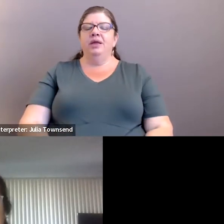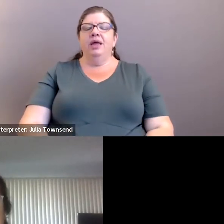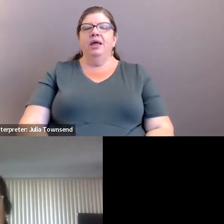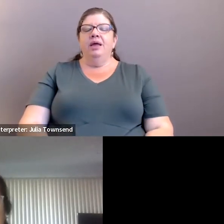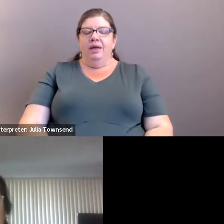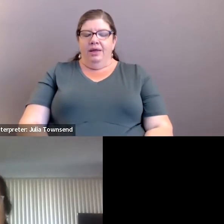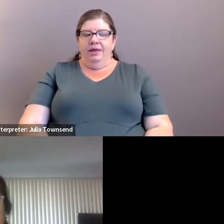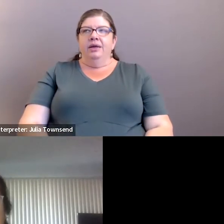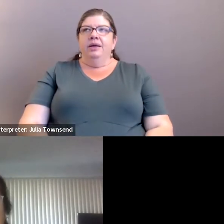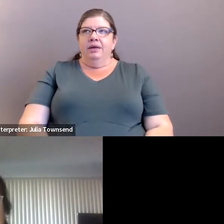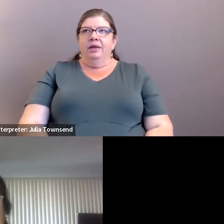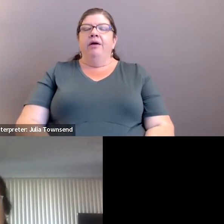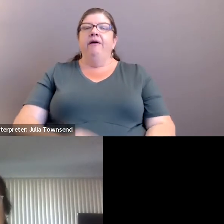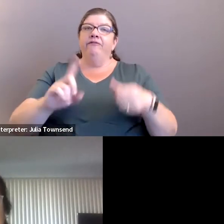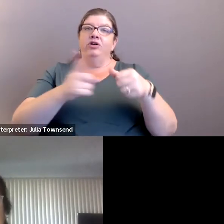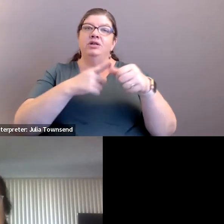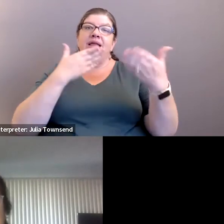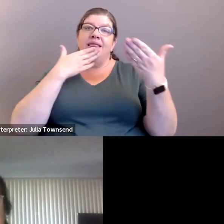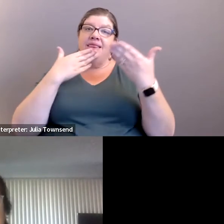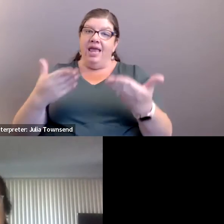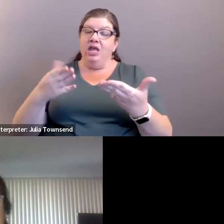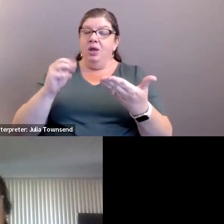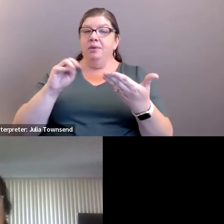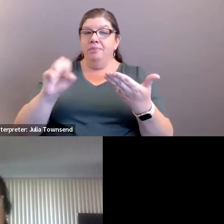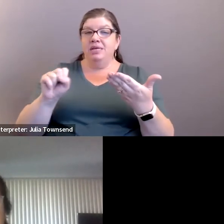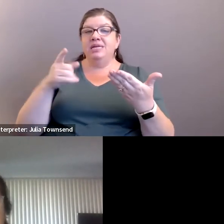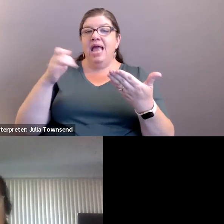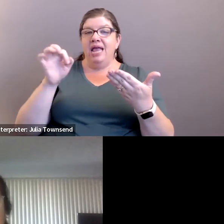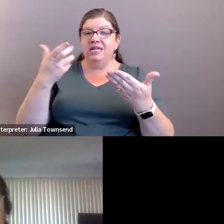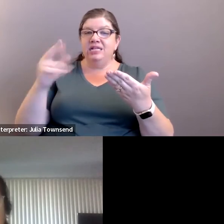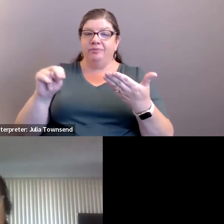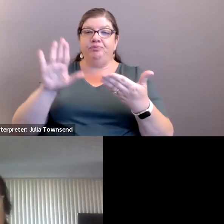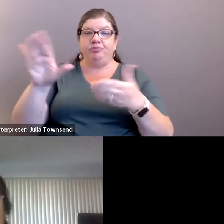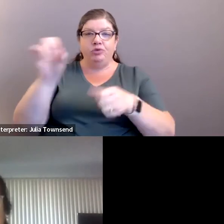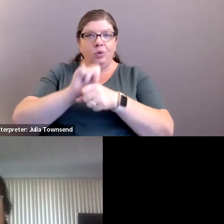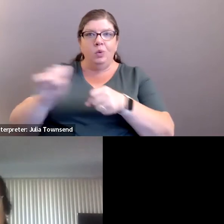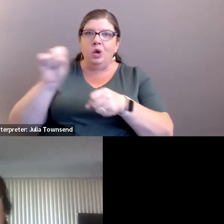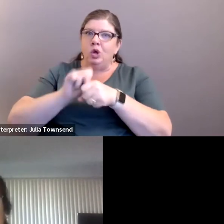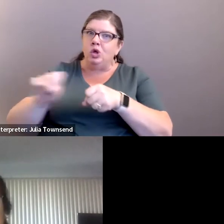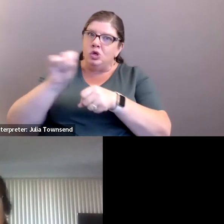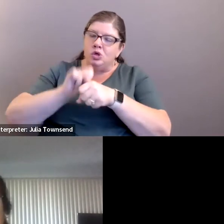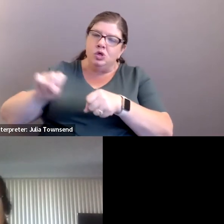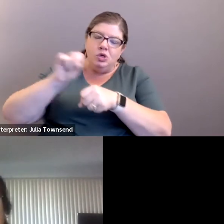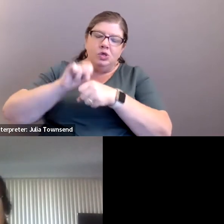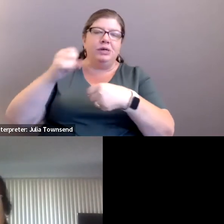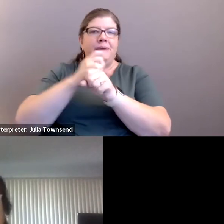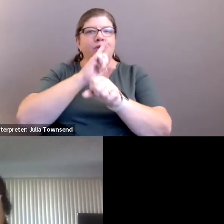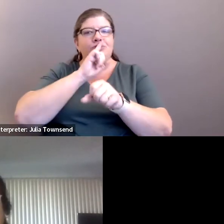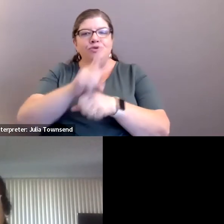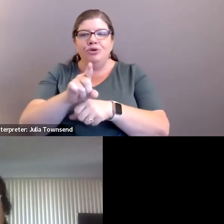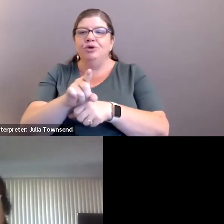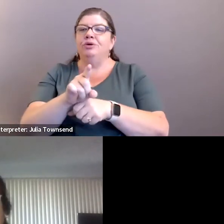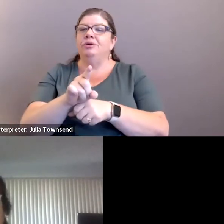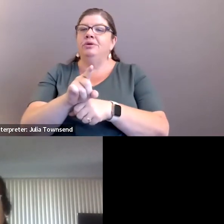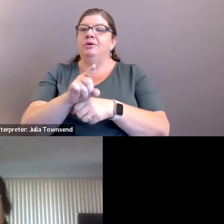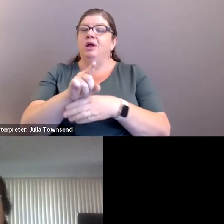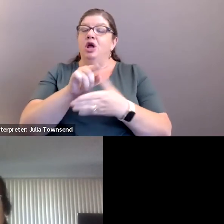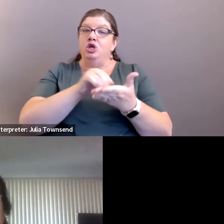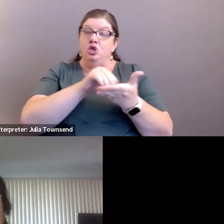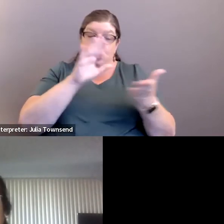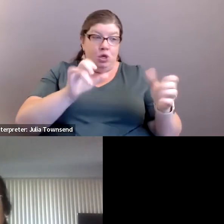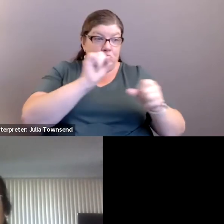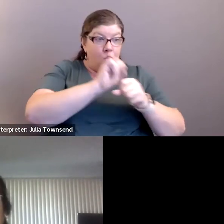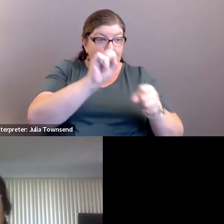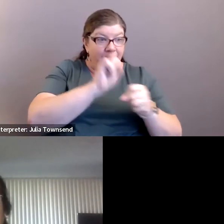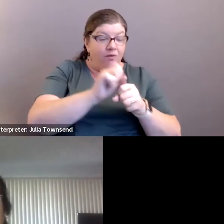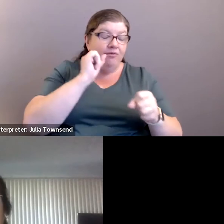So, first of all, thank you, Ms. Edison, so much for all the work that you've done, you know, tirelessly to make sure that, you what students worked